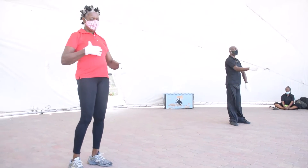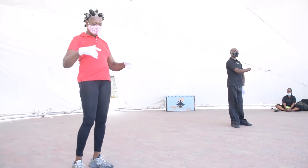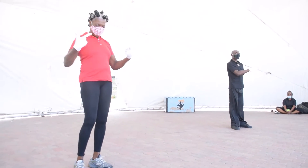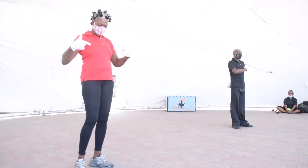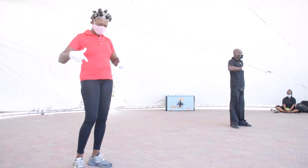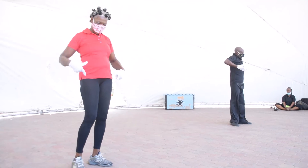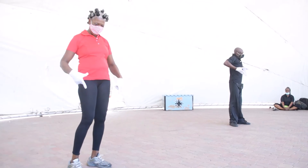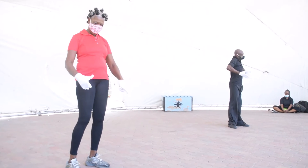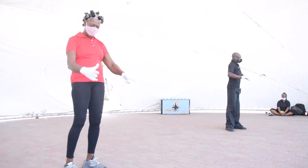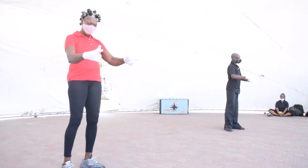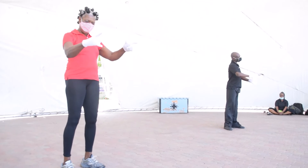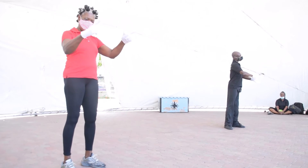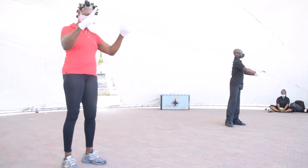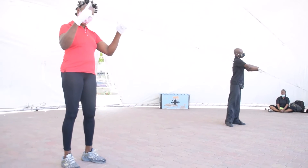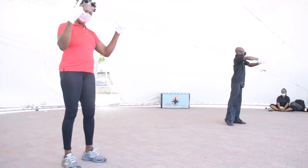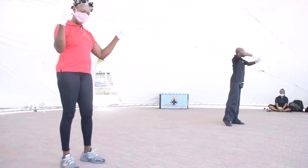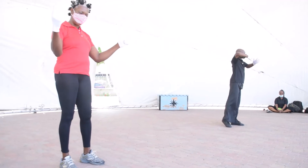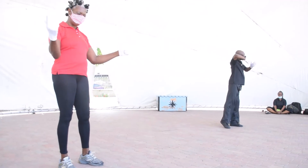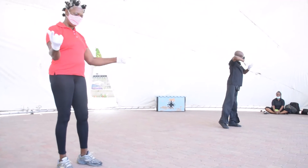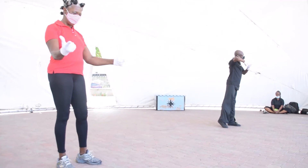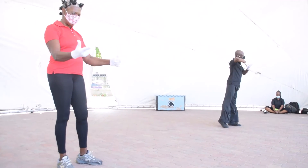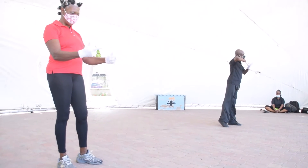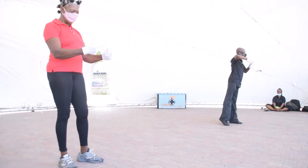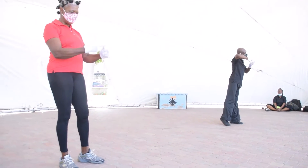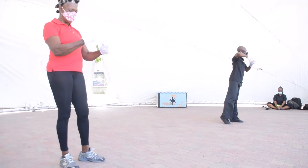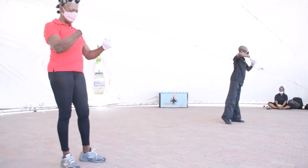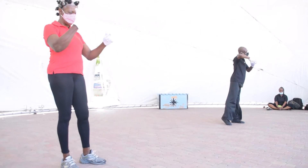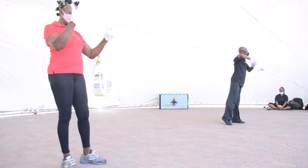And make it live